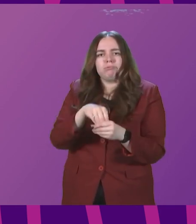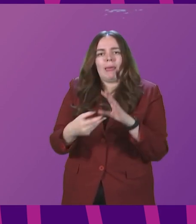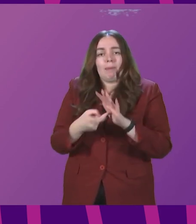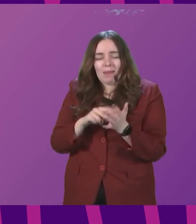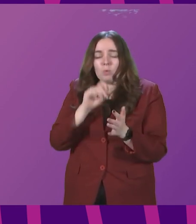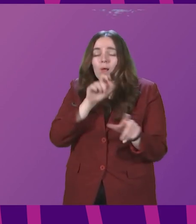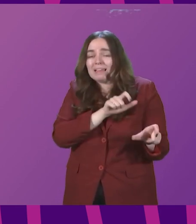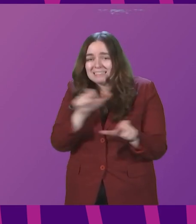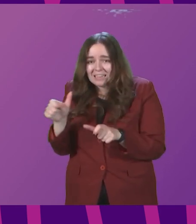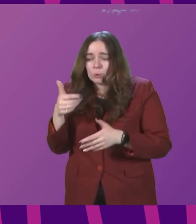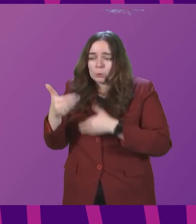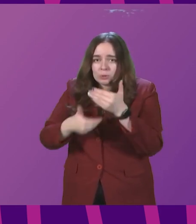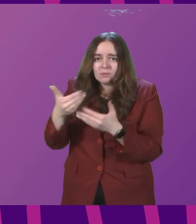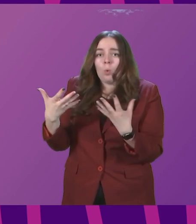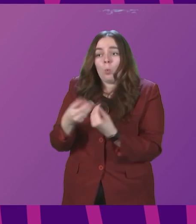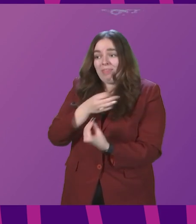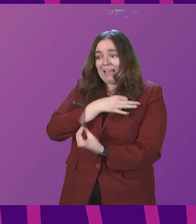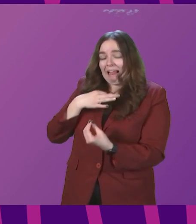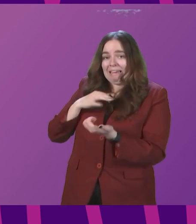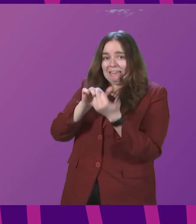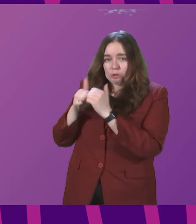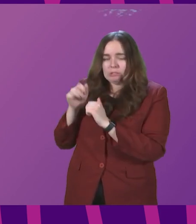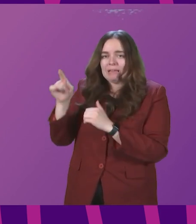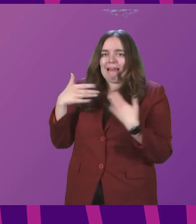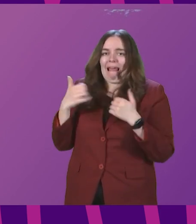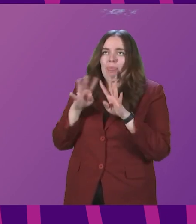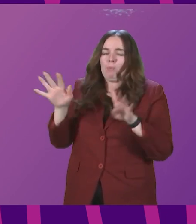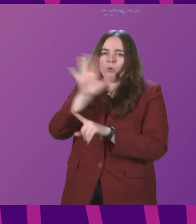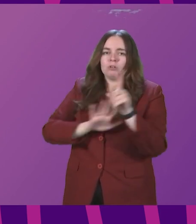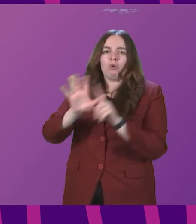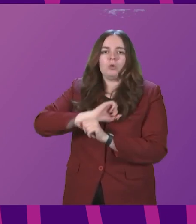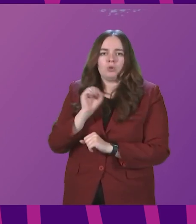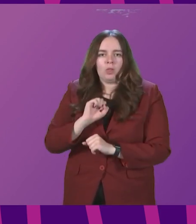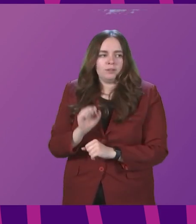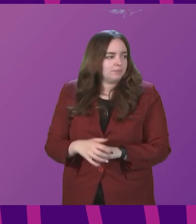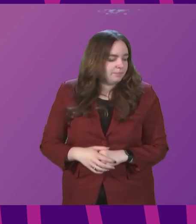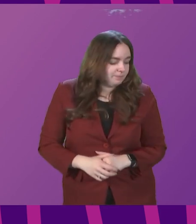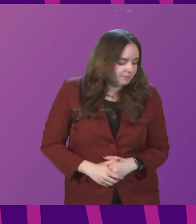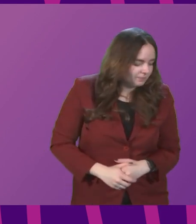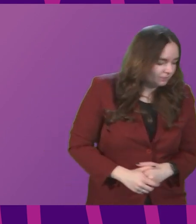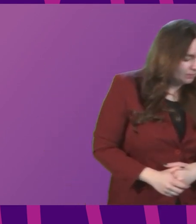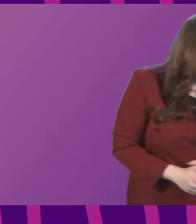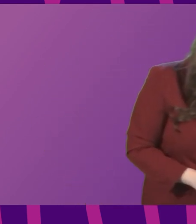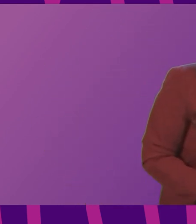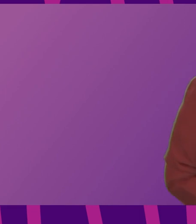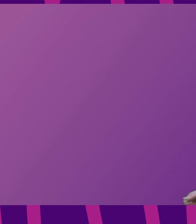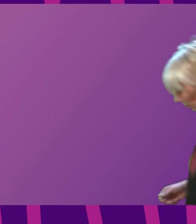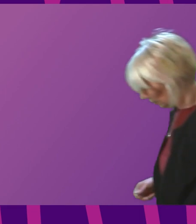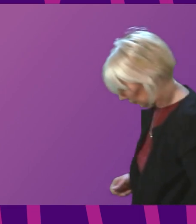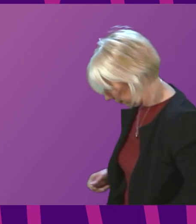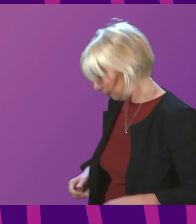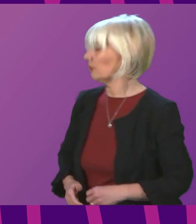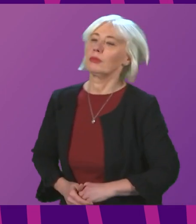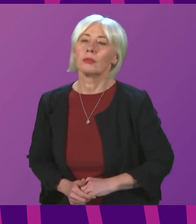forward in partnership with clinicians and health boards across the country. I call Michelle Thompson to be followed by Myrtle Fraser.